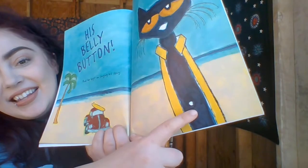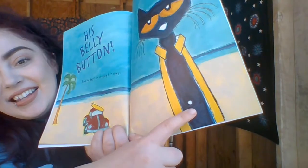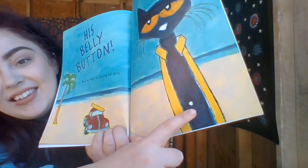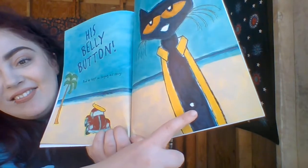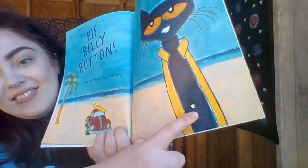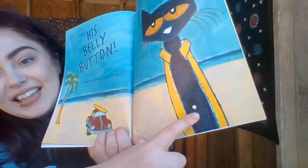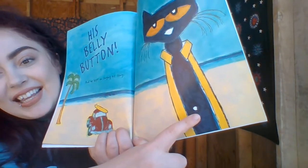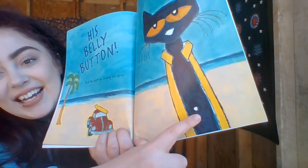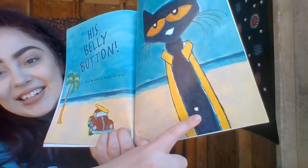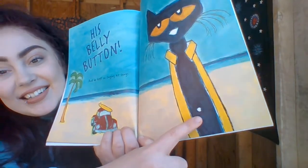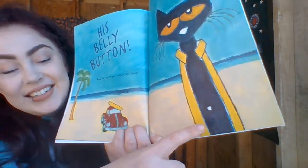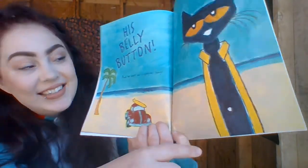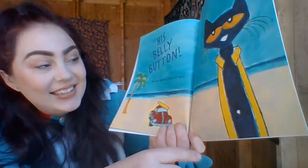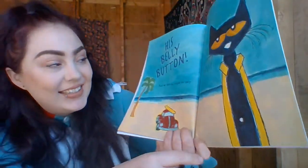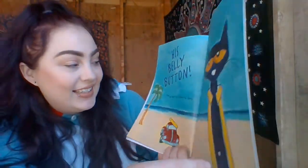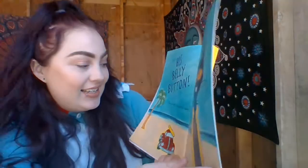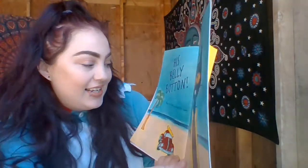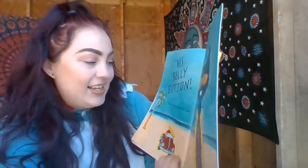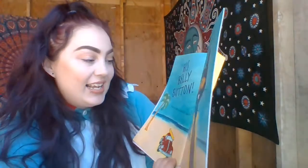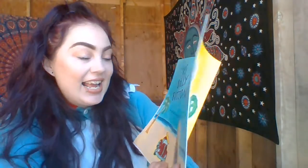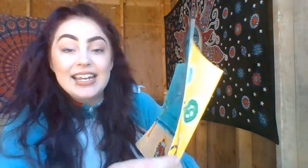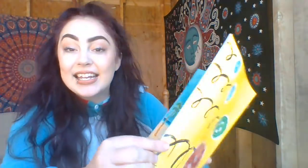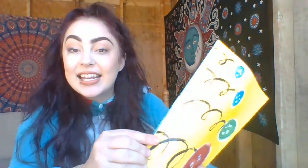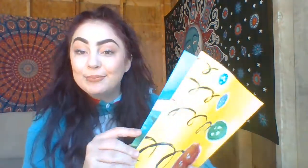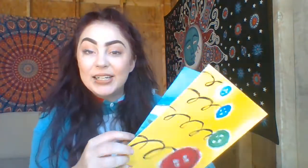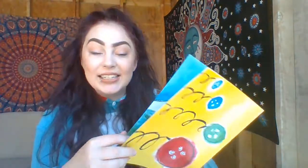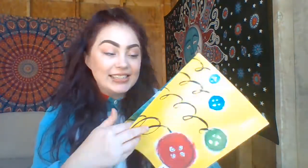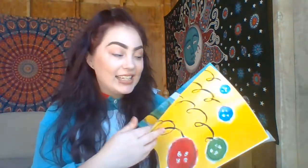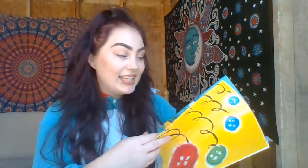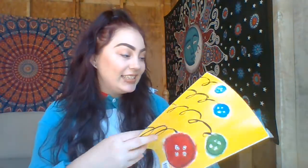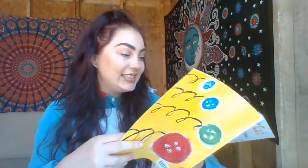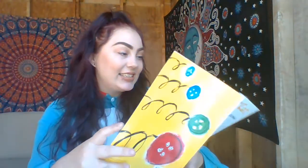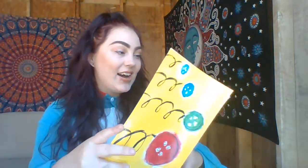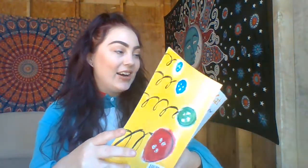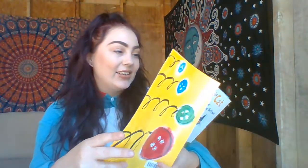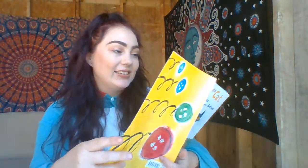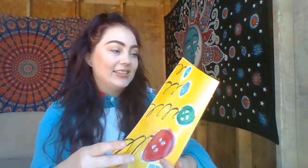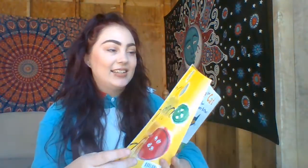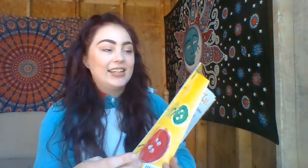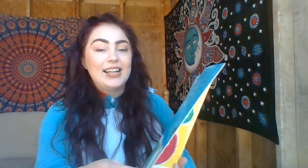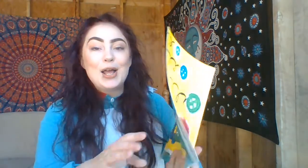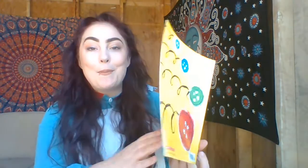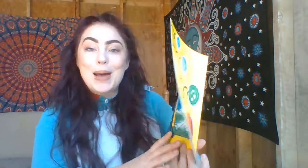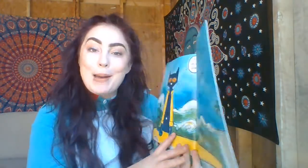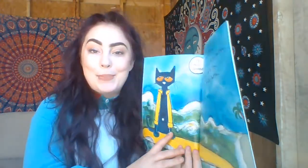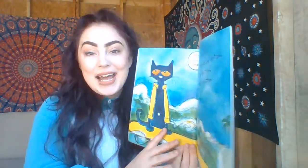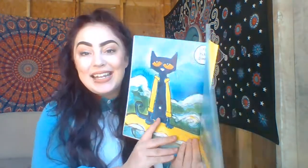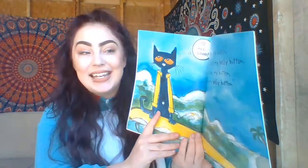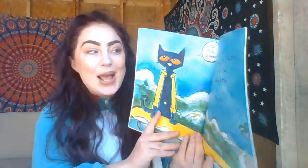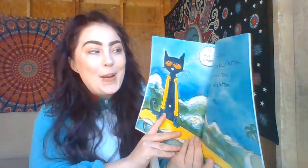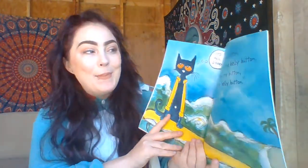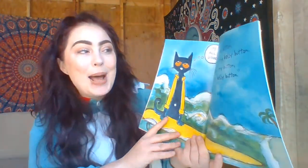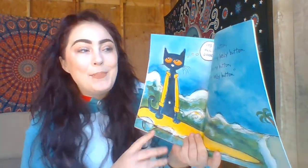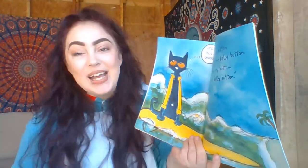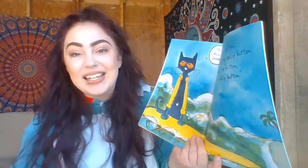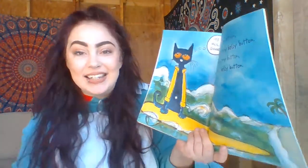Right there! And he kept on singing his song. My button, my button,